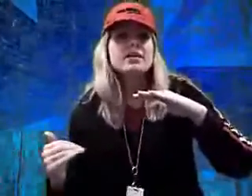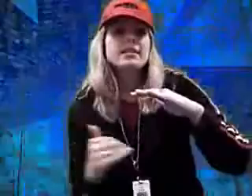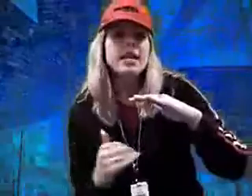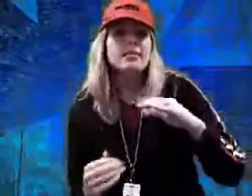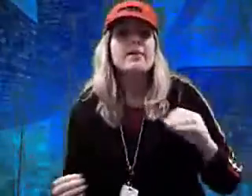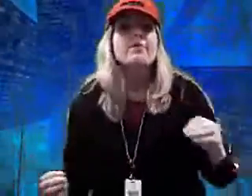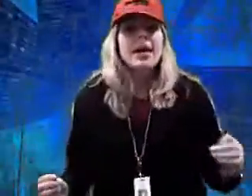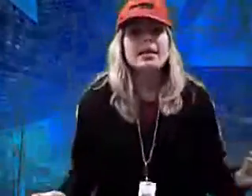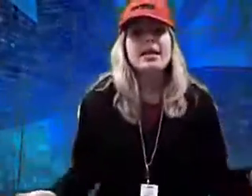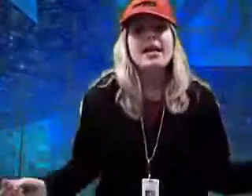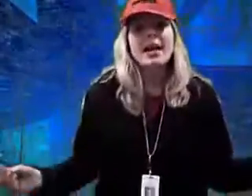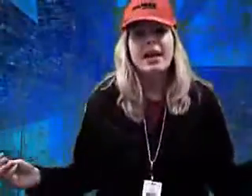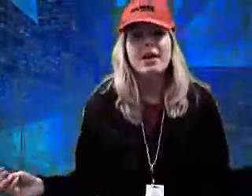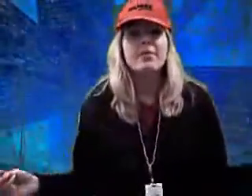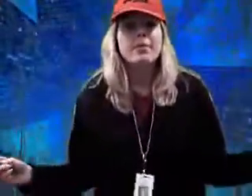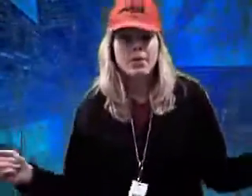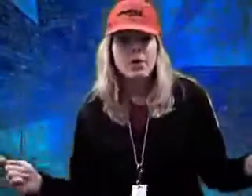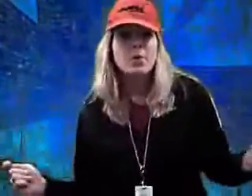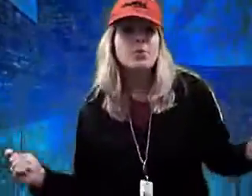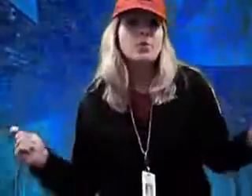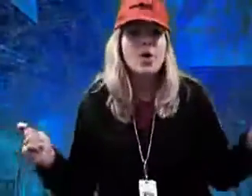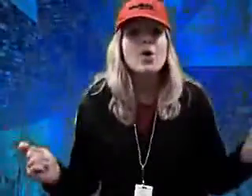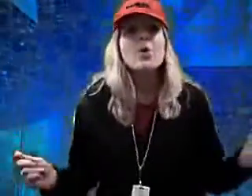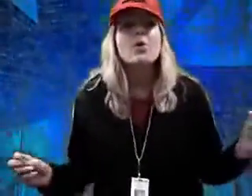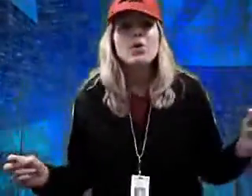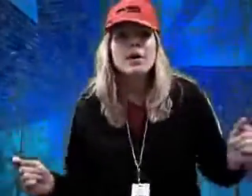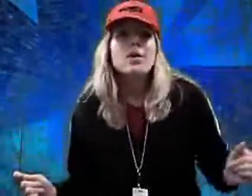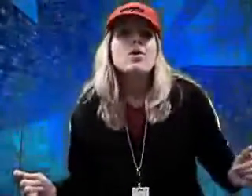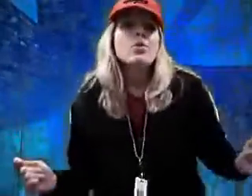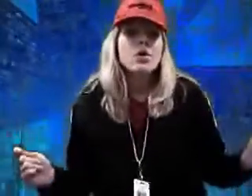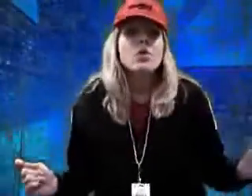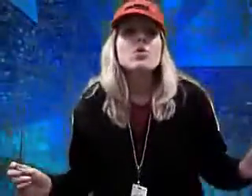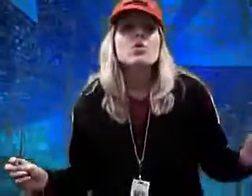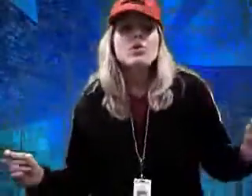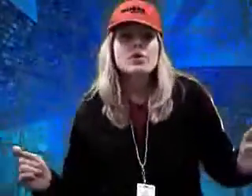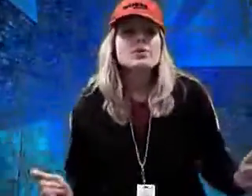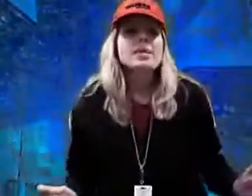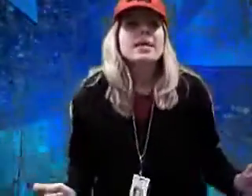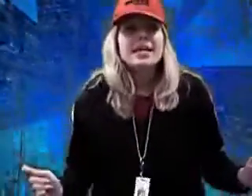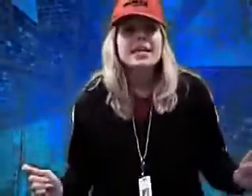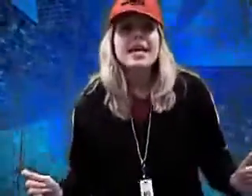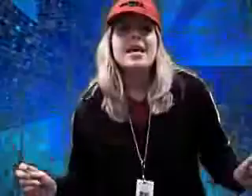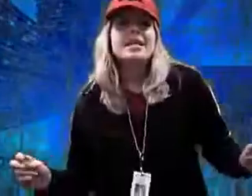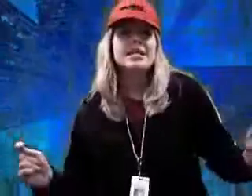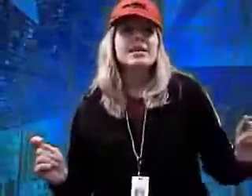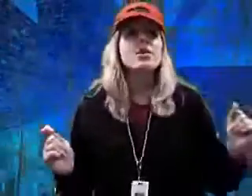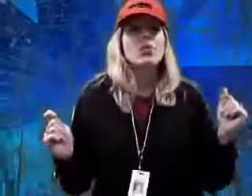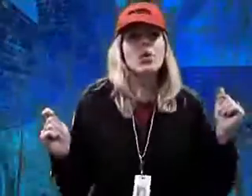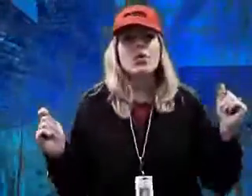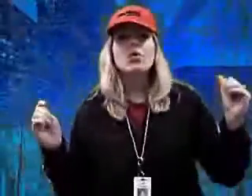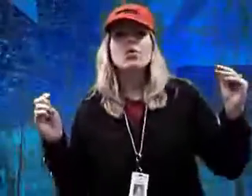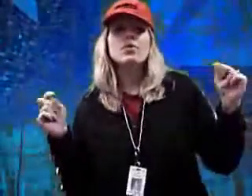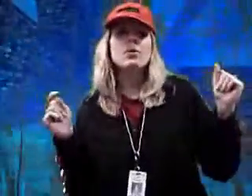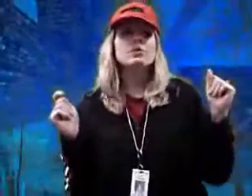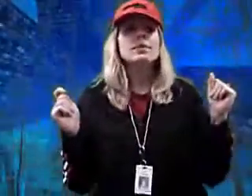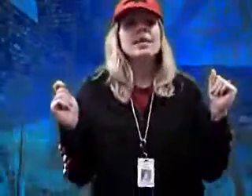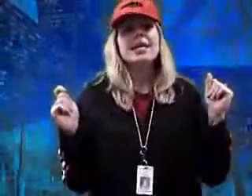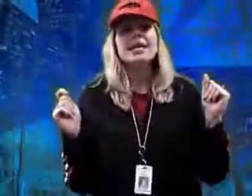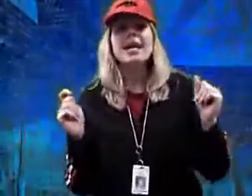the same and fight, yeah. But roll, those big heads roll, those